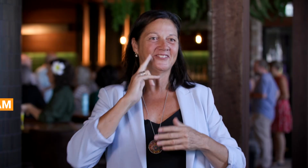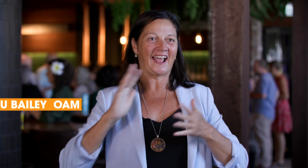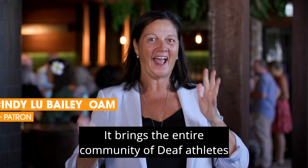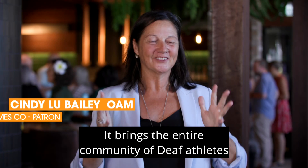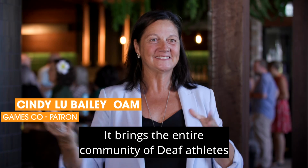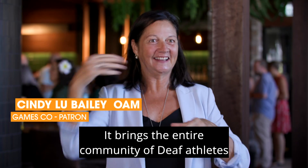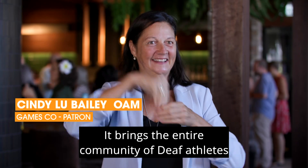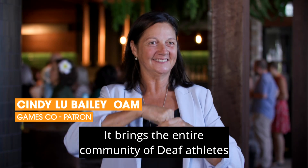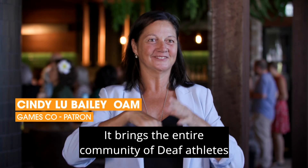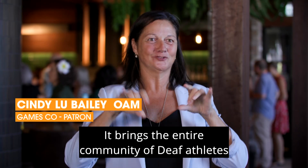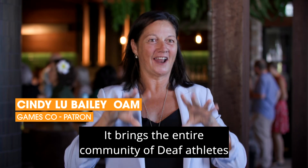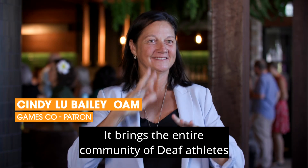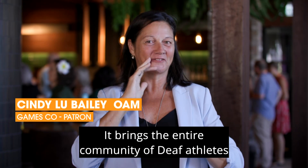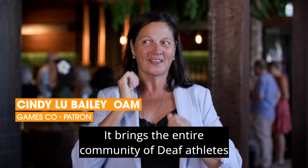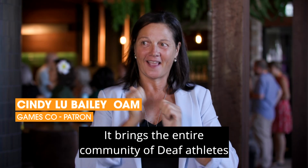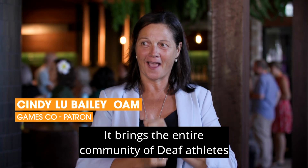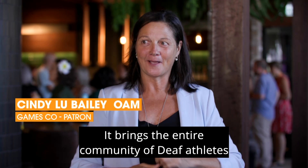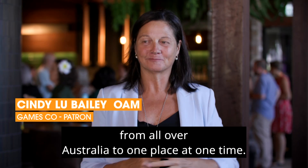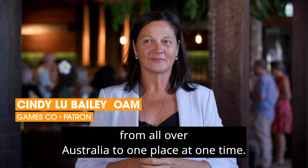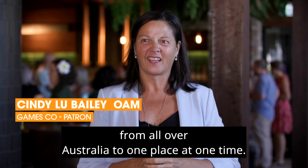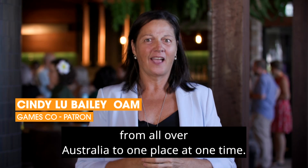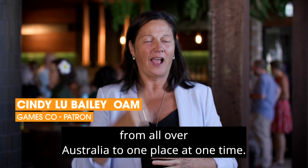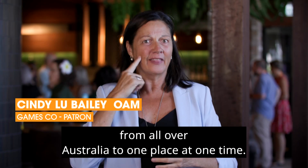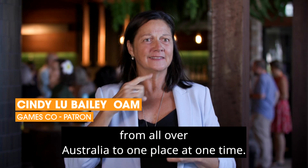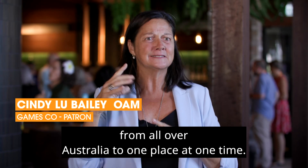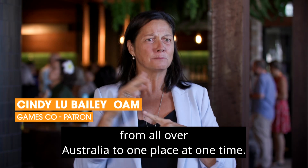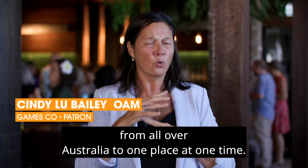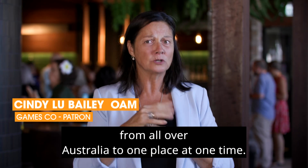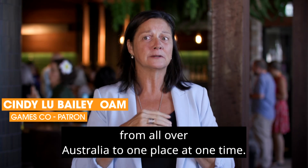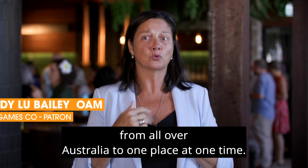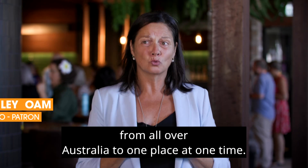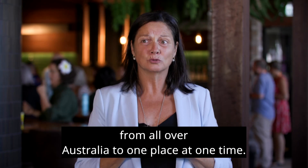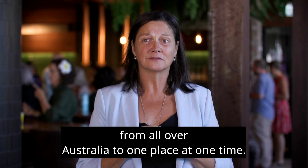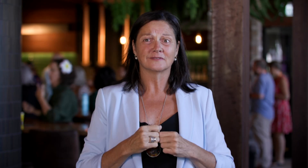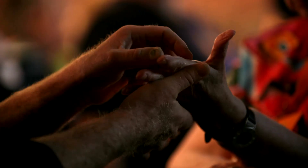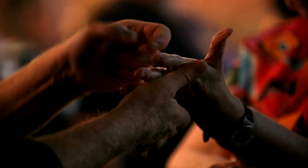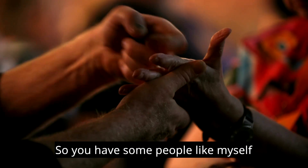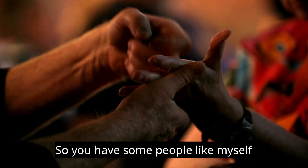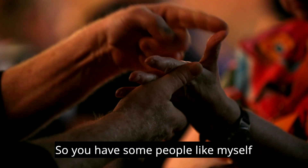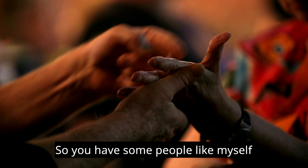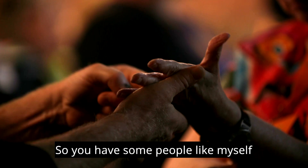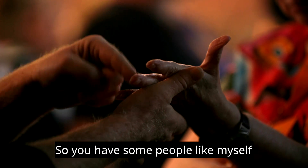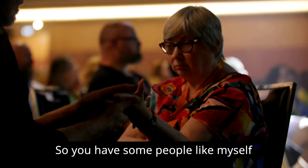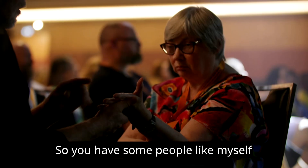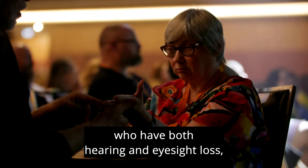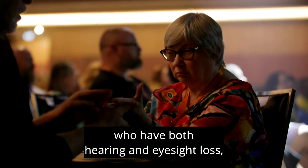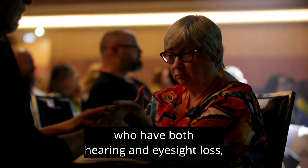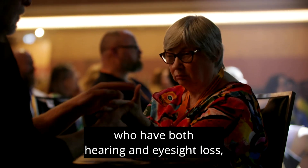It brings the entire community of Deaf athletes from all over Australia to one place at one time. So you have some people like myself who have both